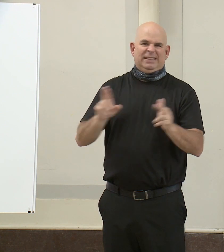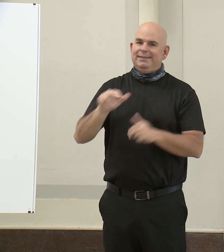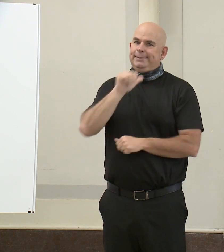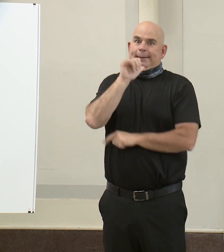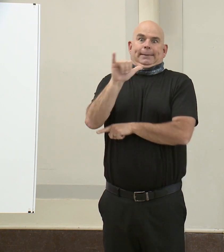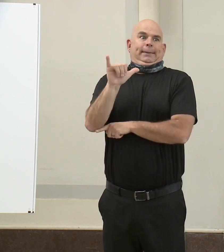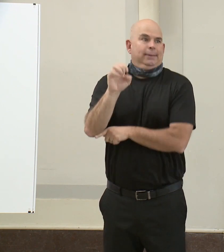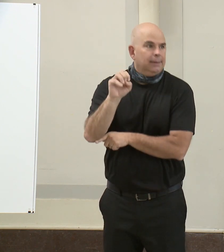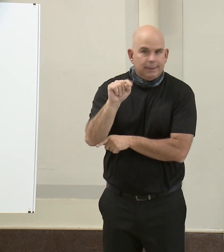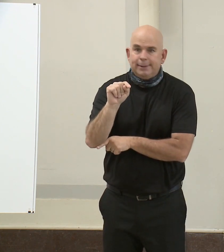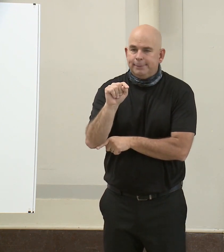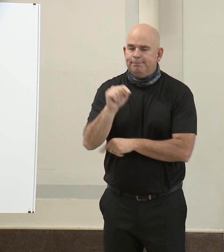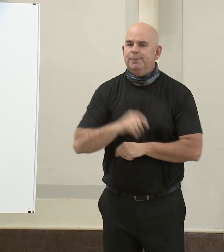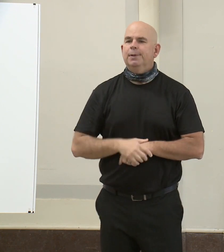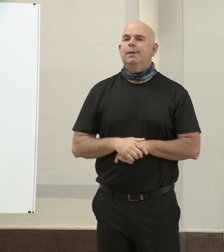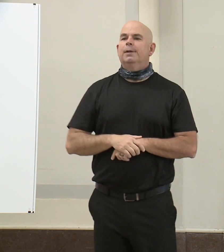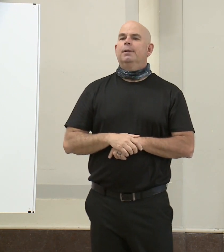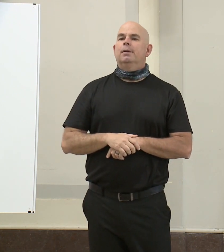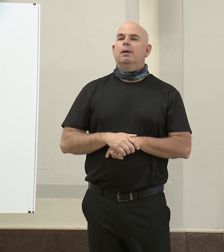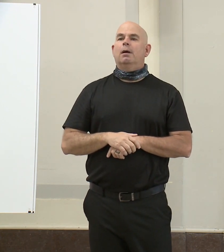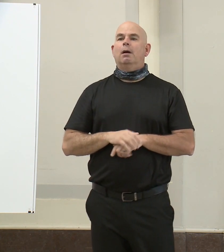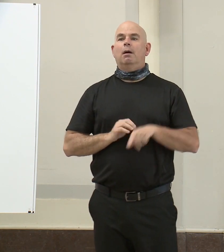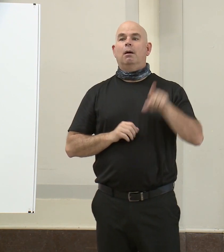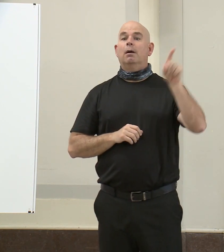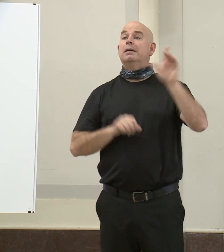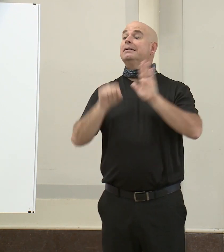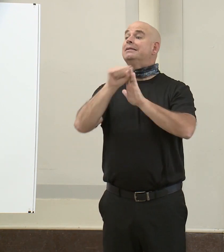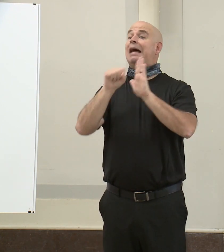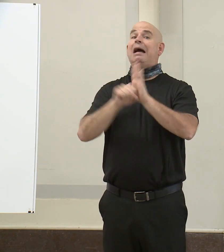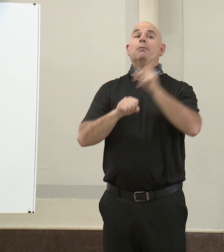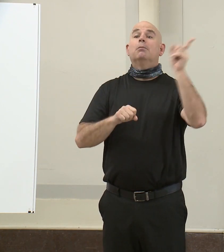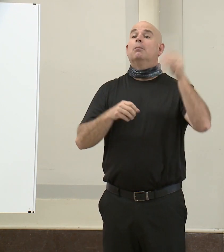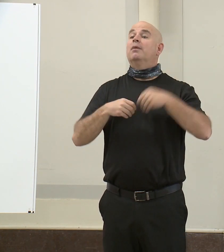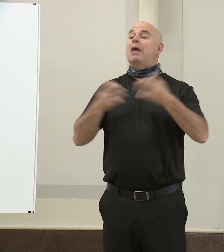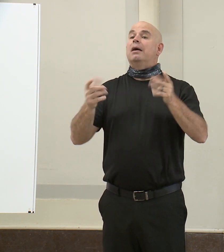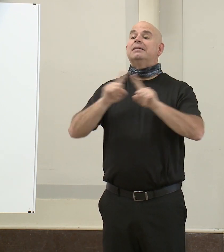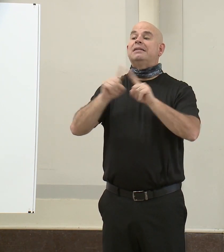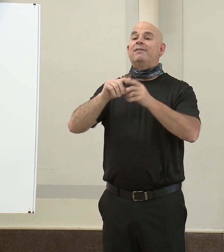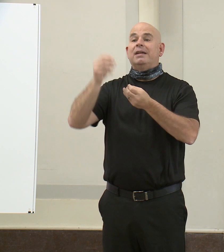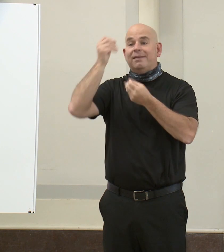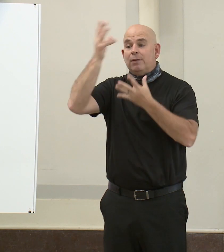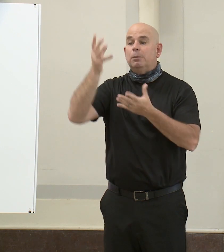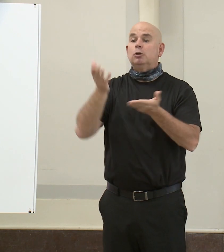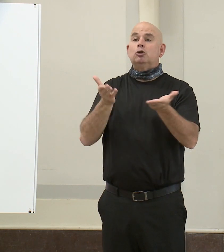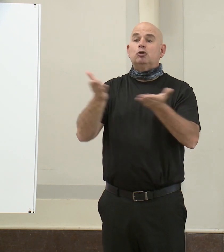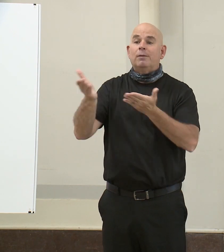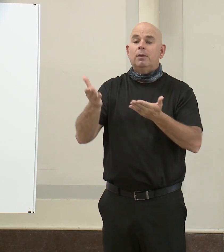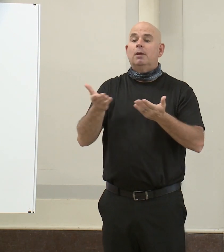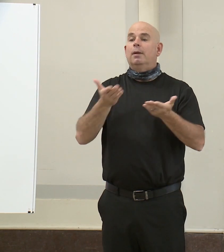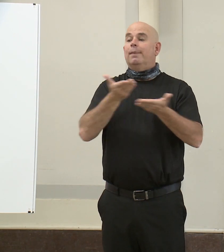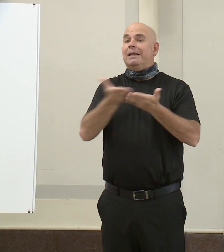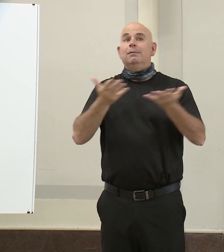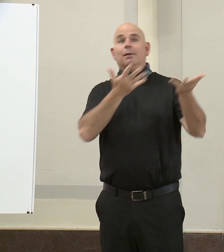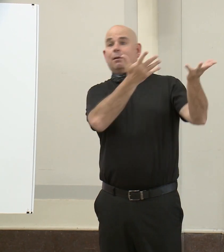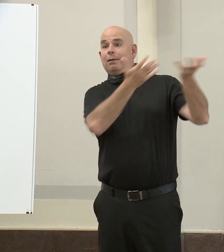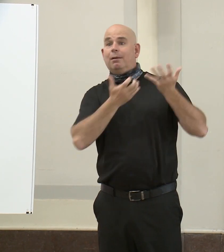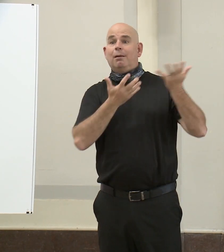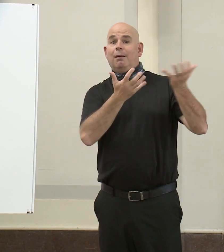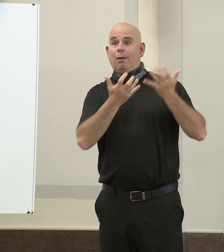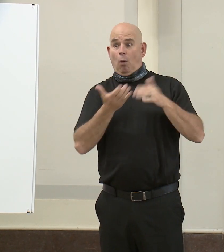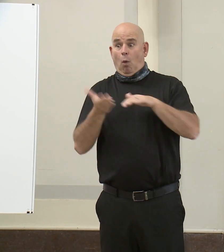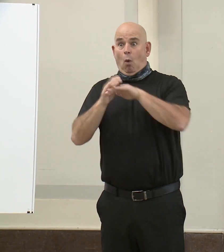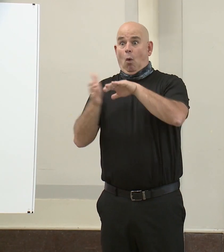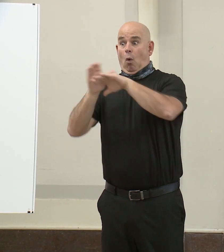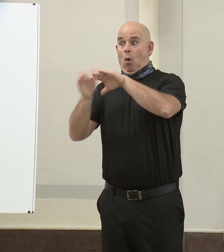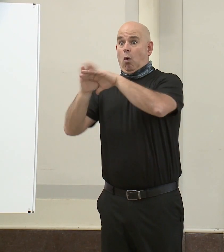Until the state steps up to the plate and provide us with testing help, it would be irresponsible for us to relax our restrictions at